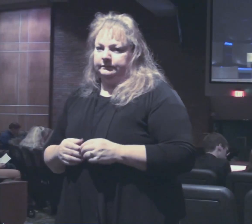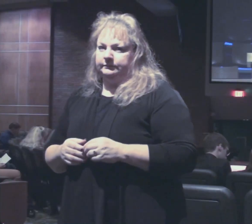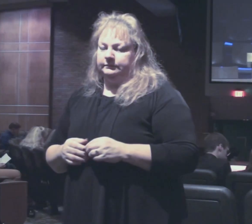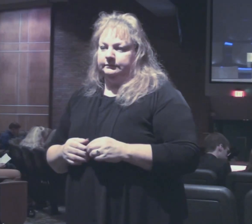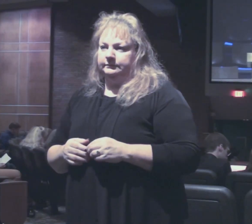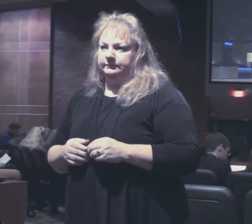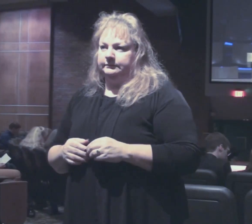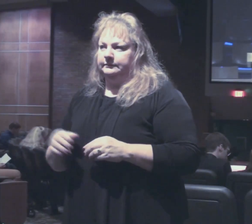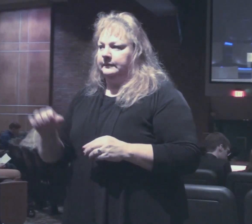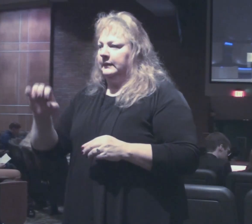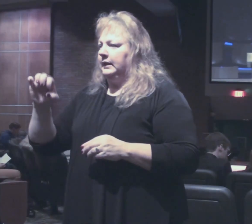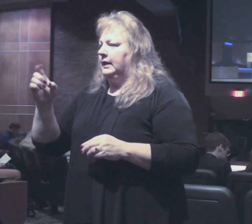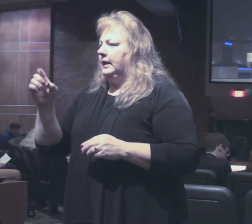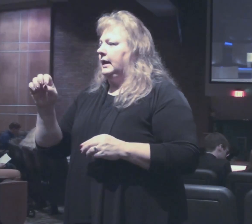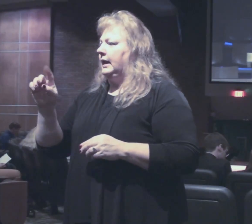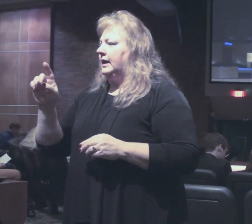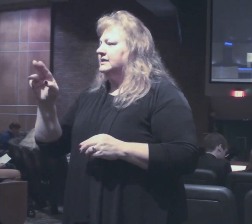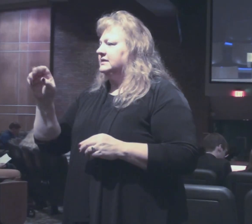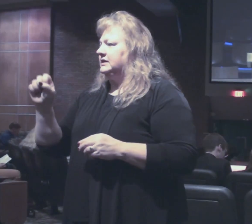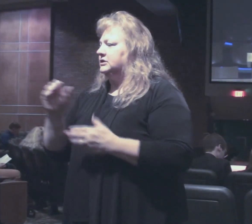Exodus chapter 25.